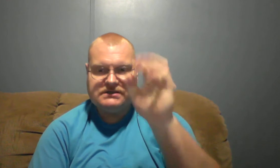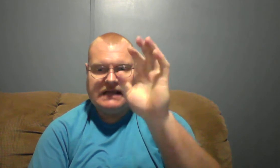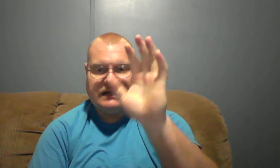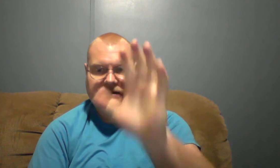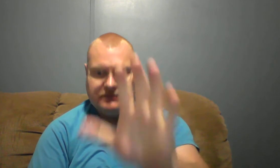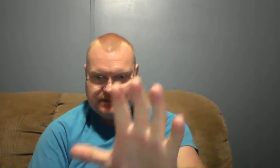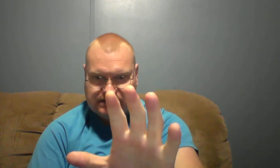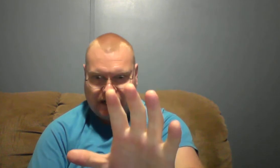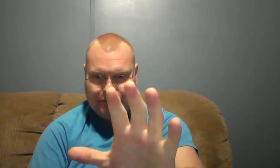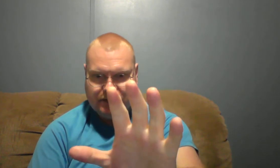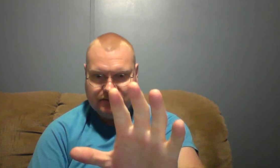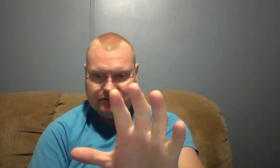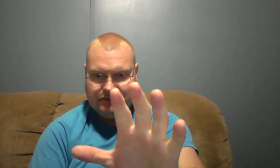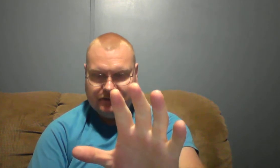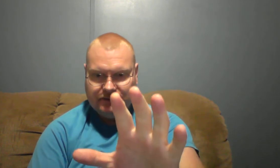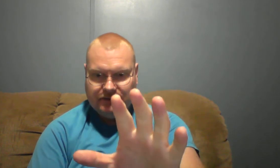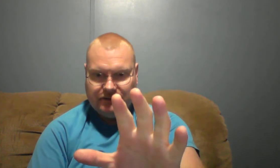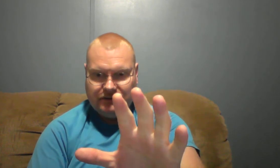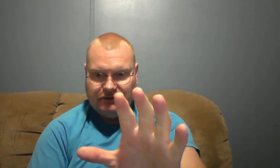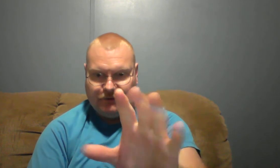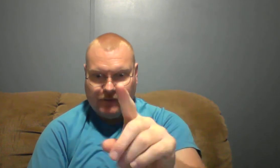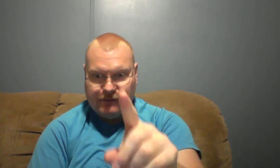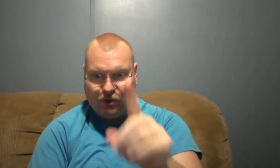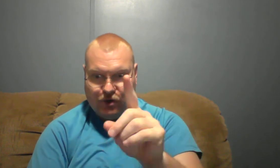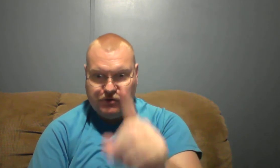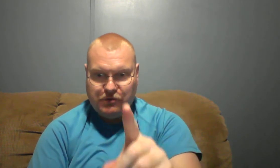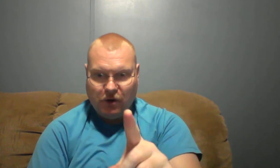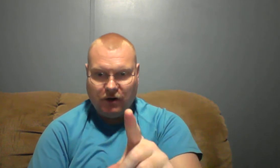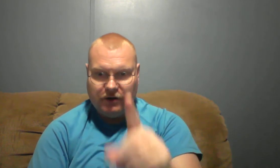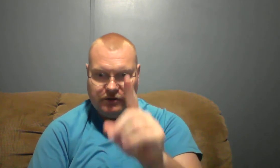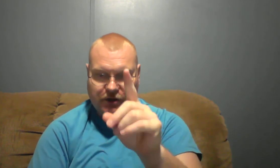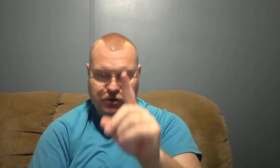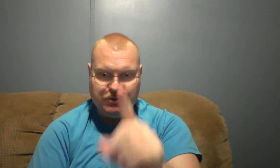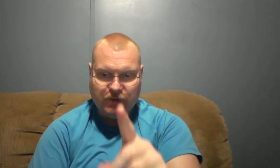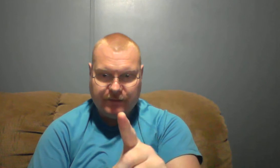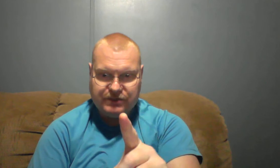like stop remember who you are who you represent